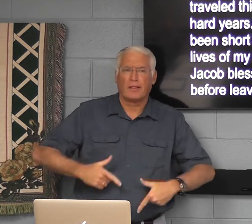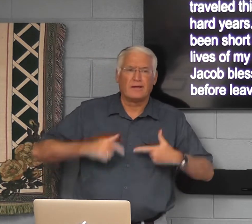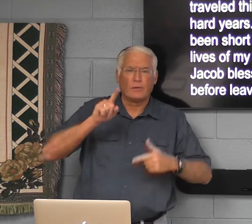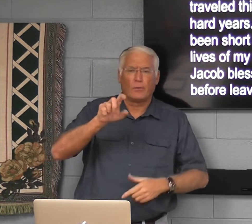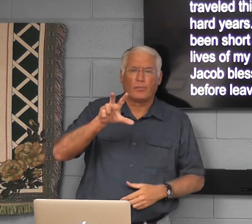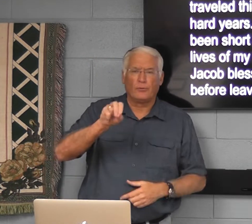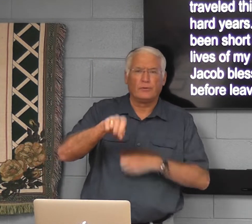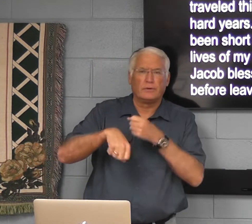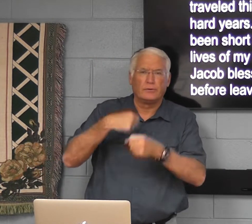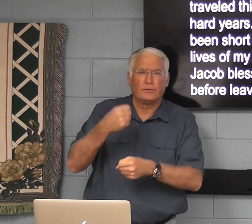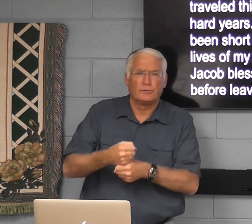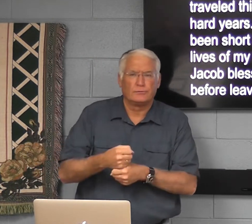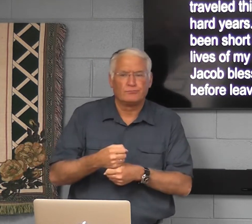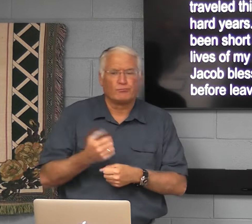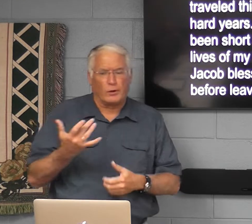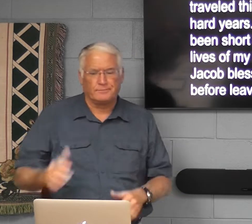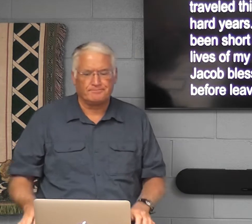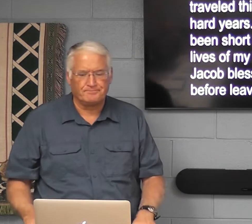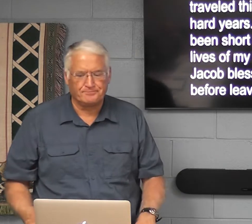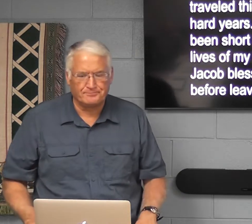His life for a hundred and thirty thousand years.